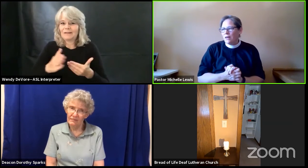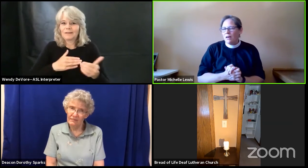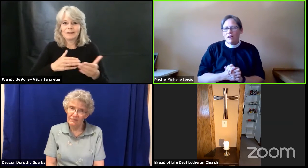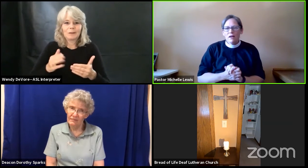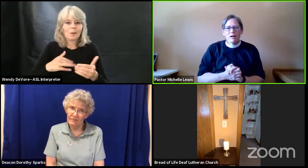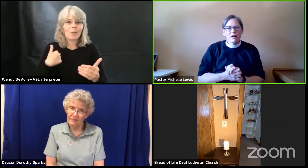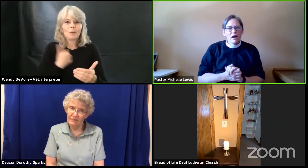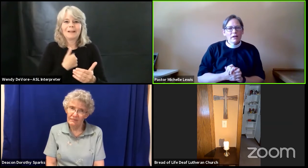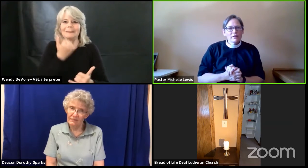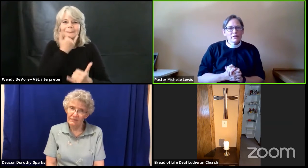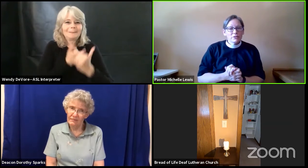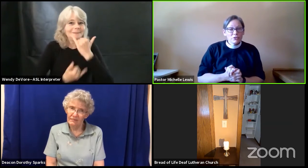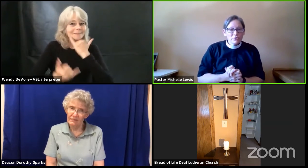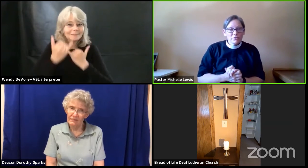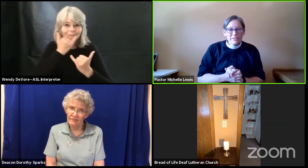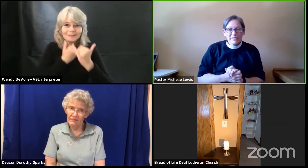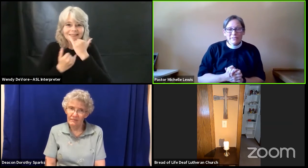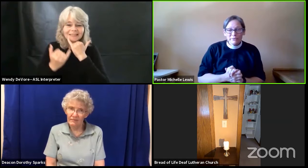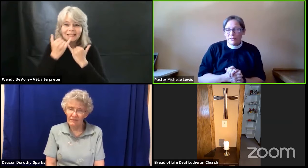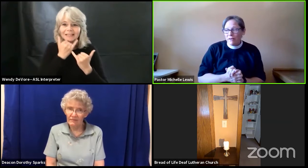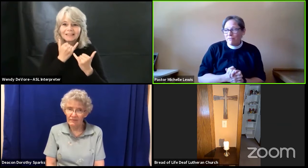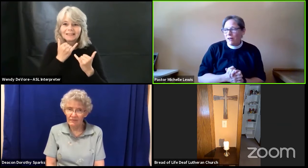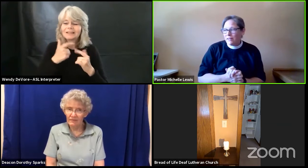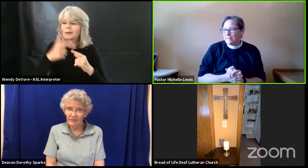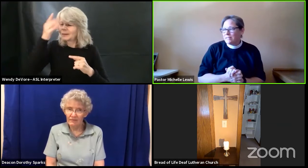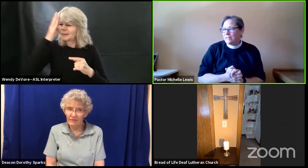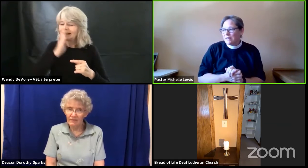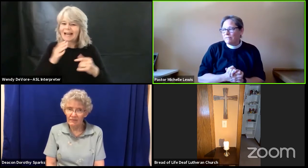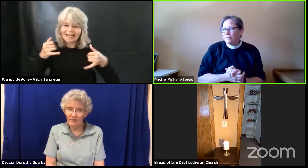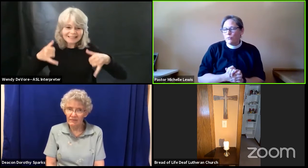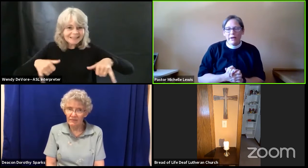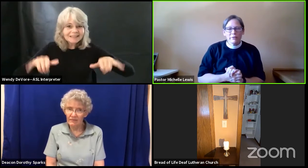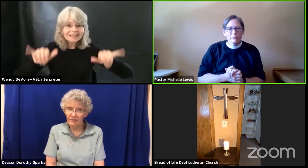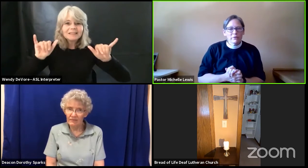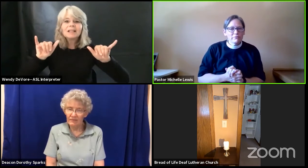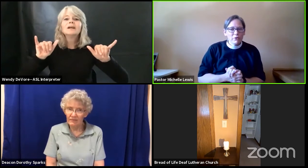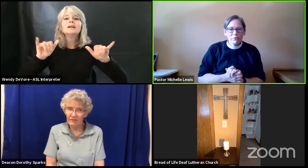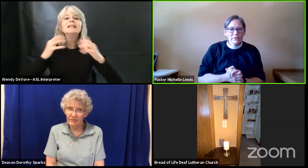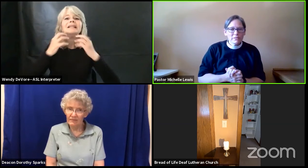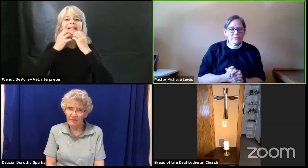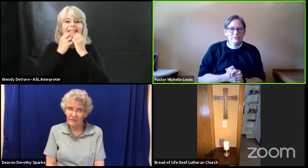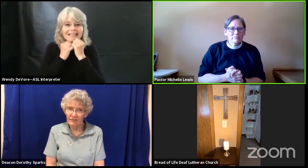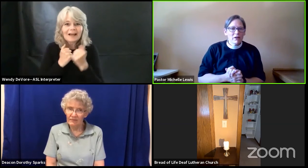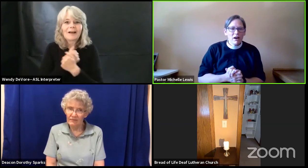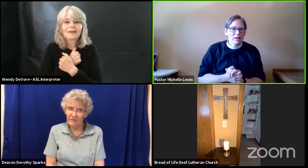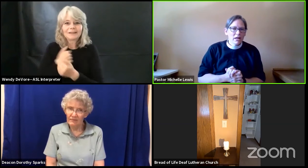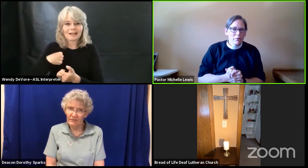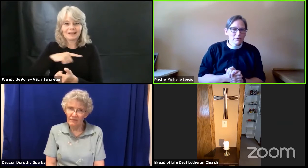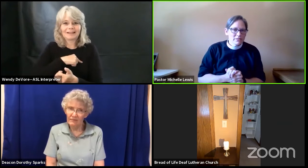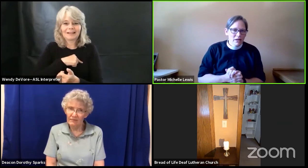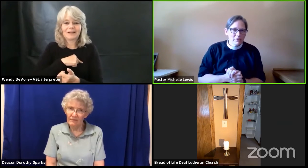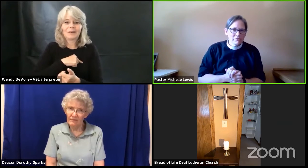God chooses to love us even when we're focused on ourselves.